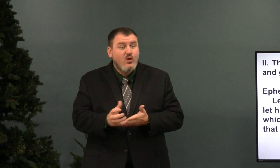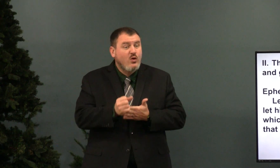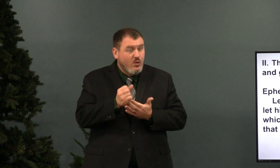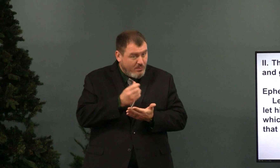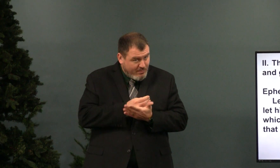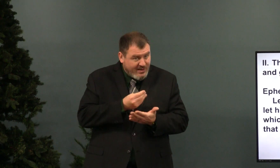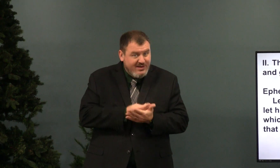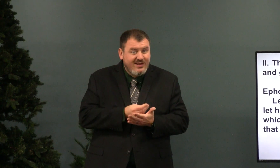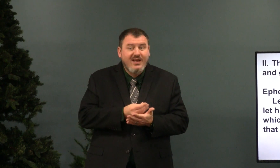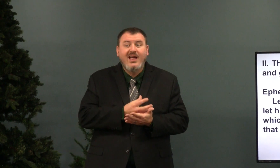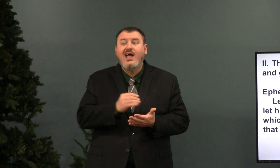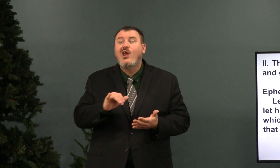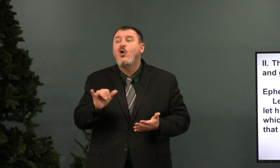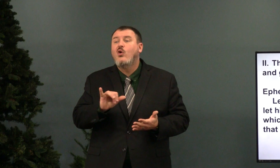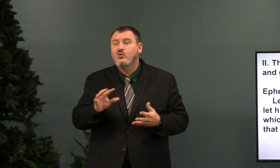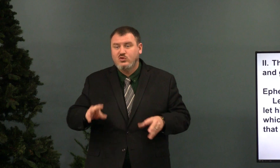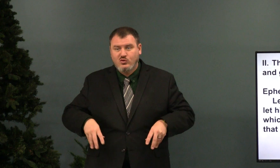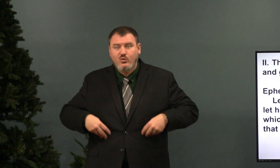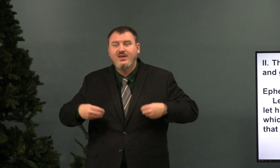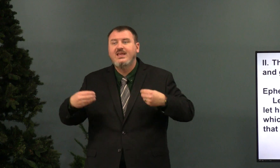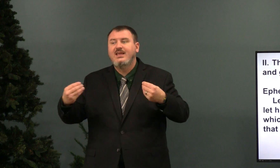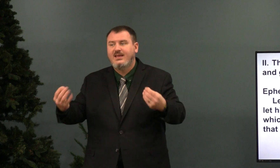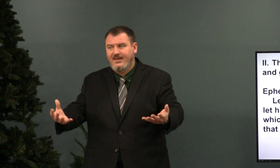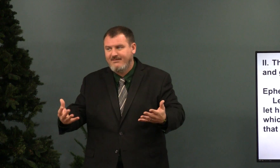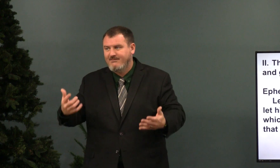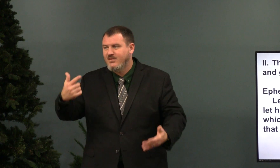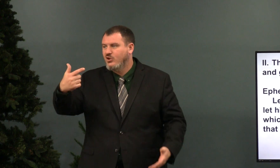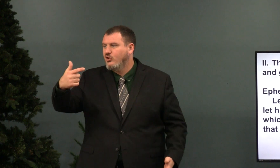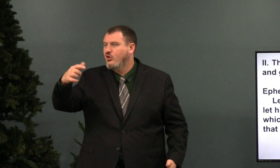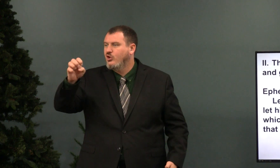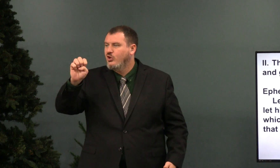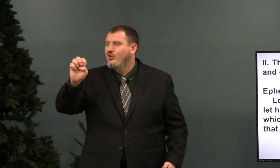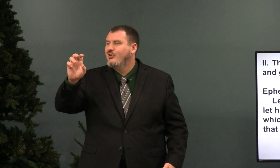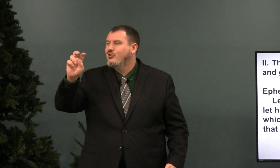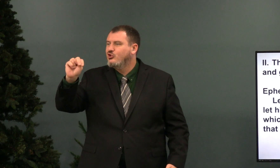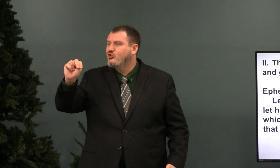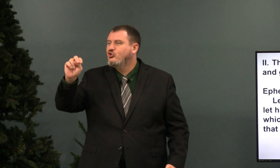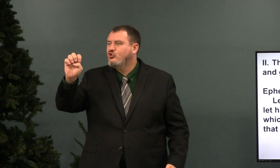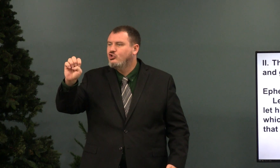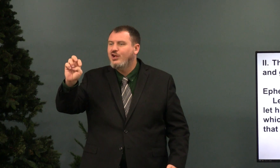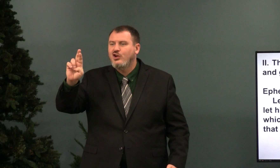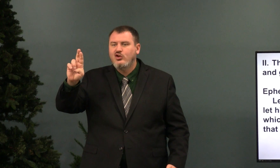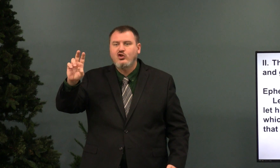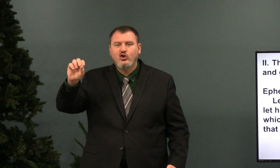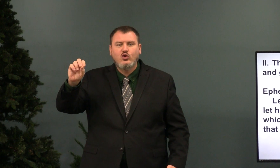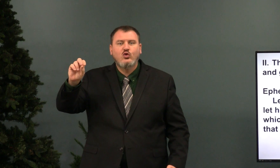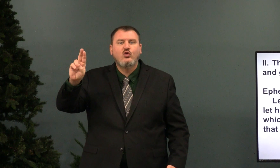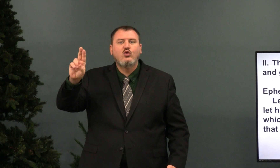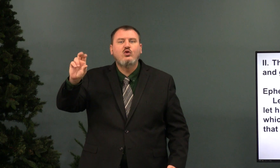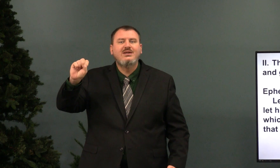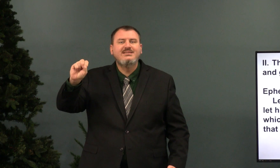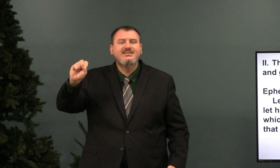Work to earn money and also to give generously.